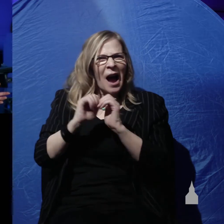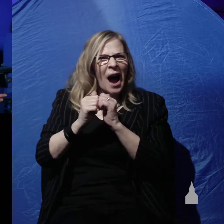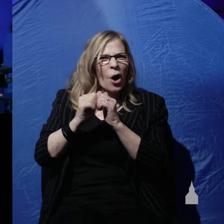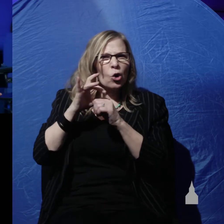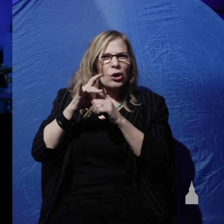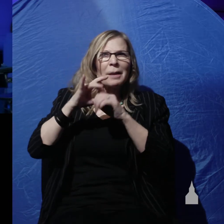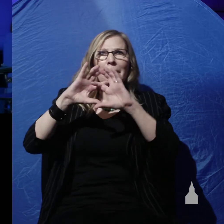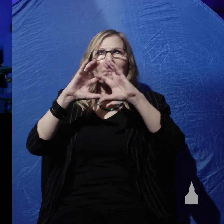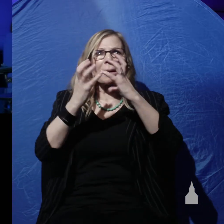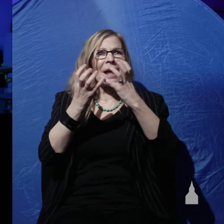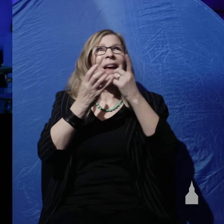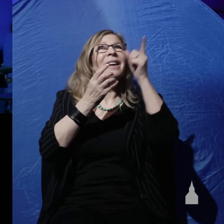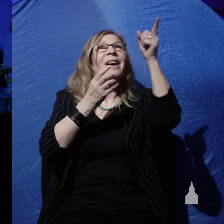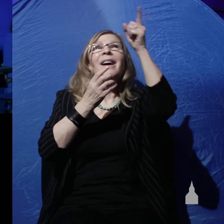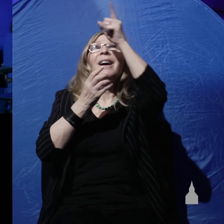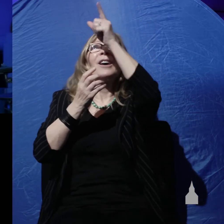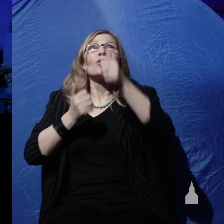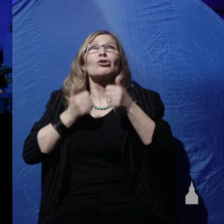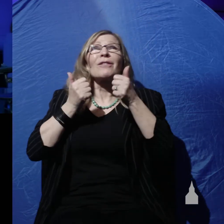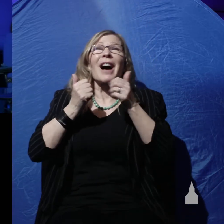for millions and millions of years before there's a sun?